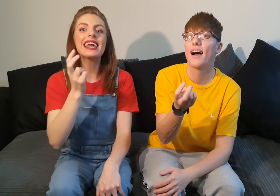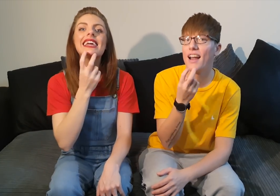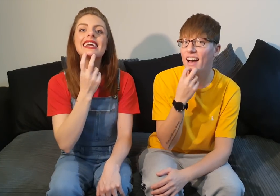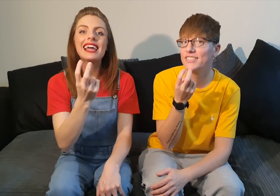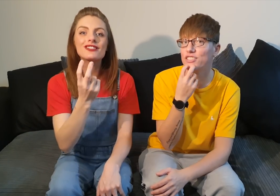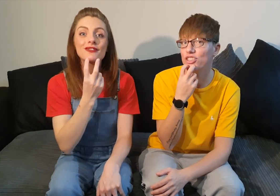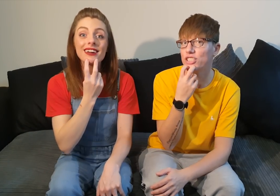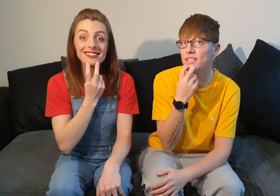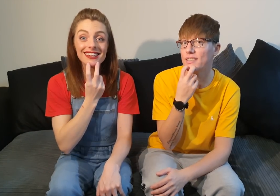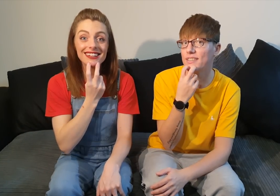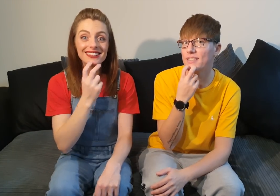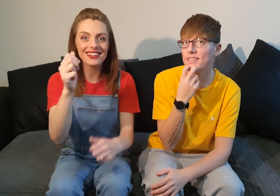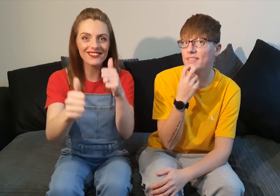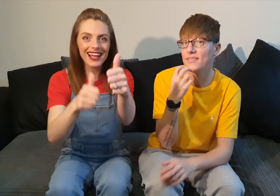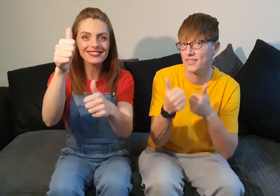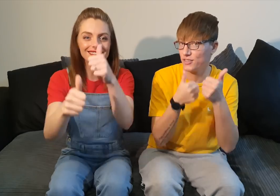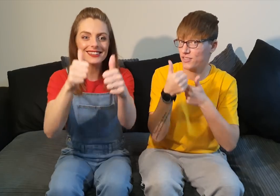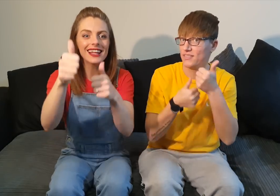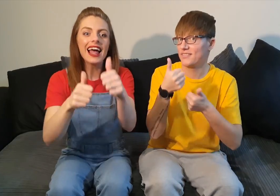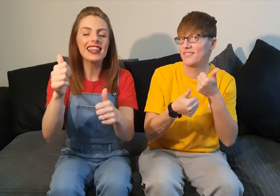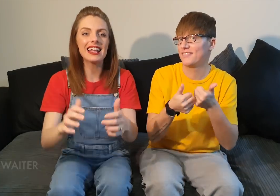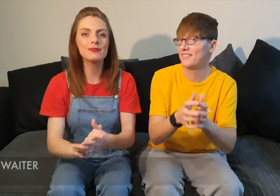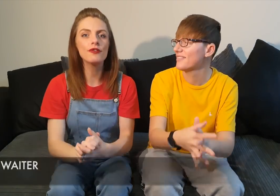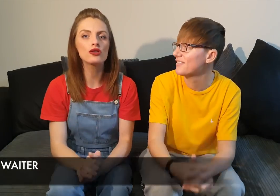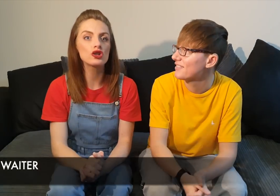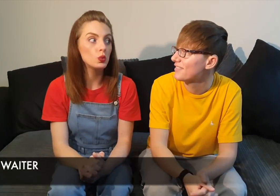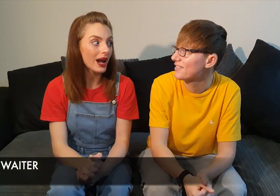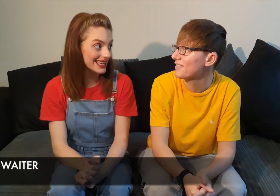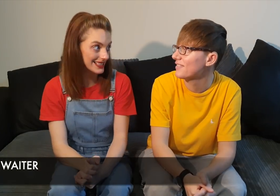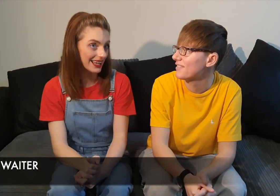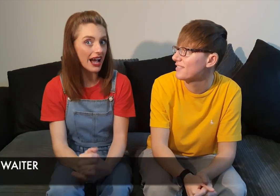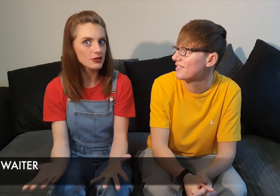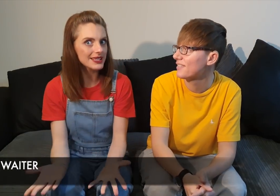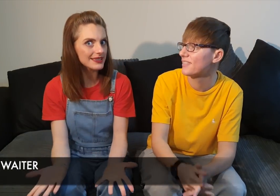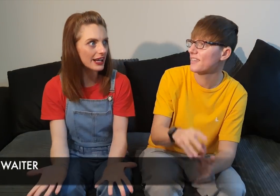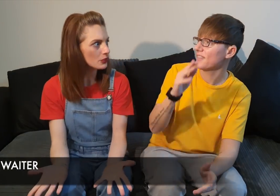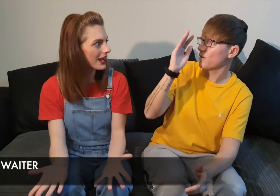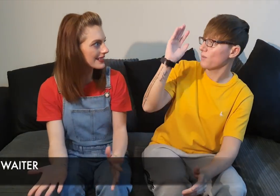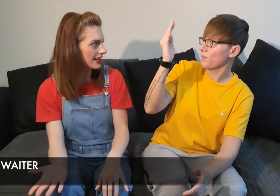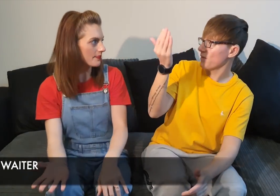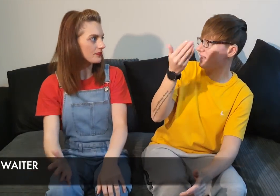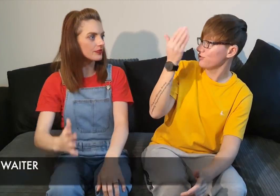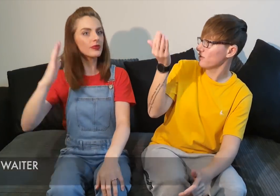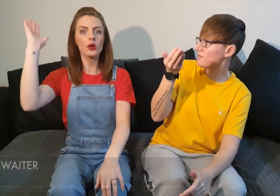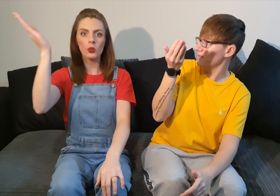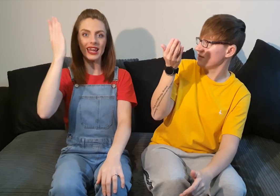electrician well done let's move on to waiter how do we sign waiter waiter